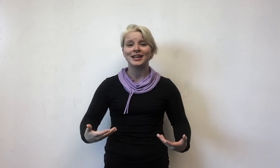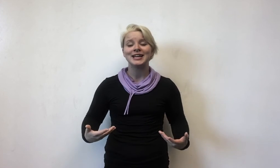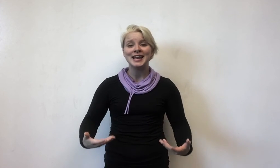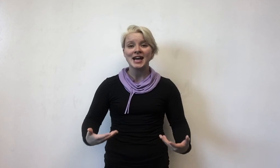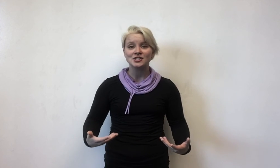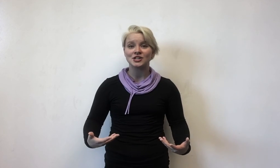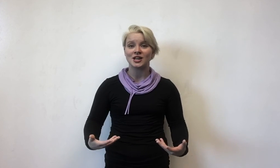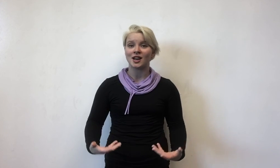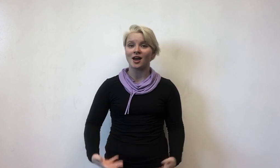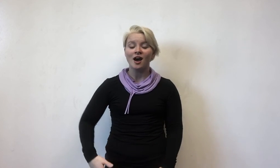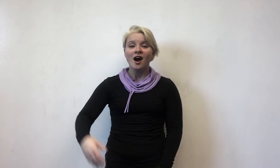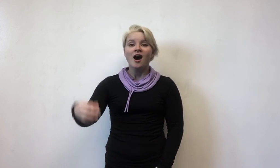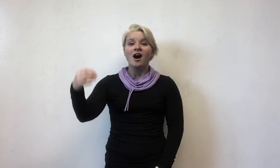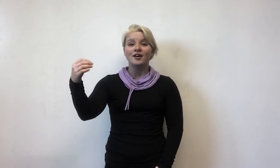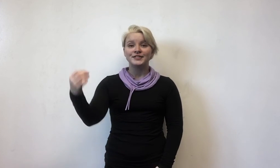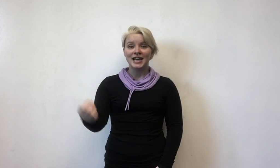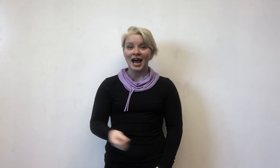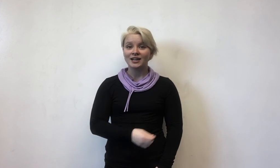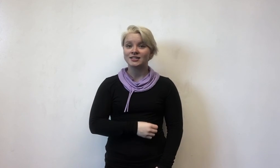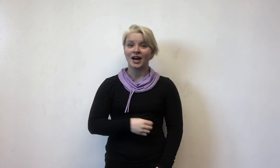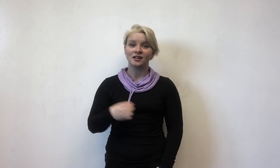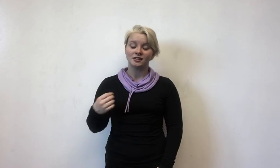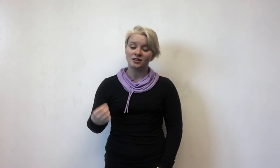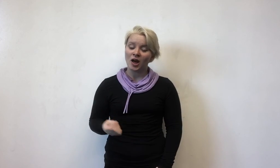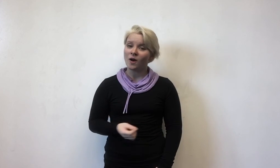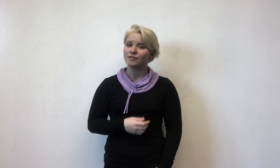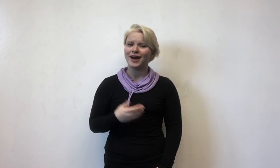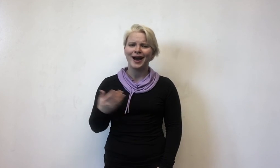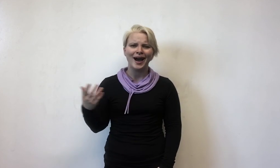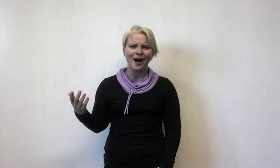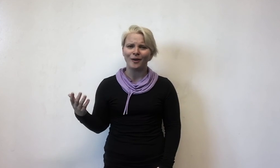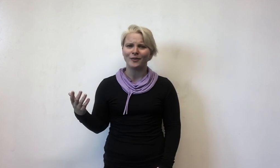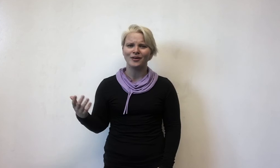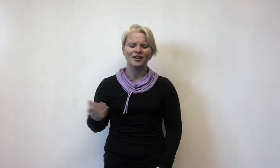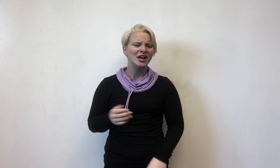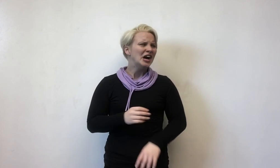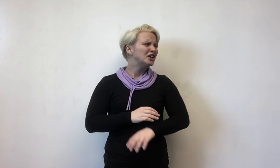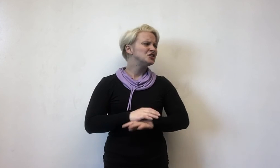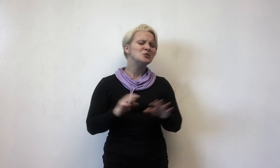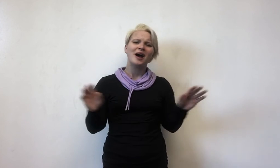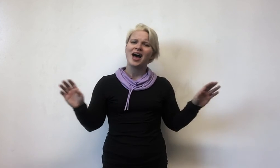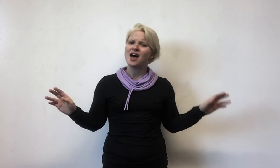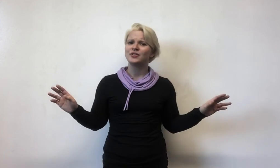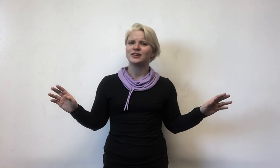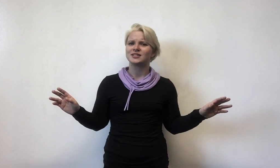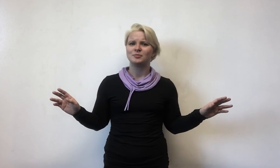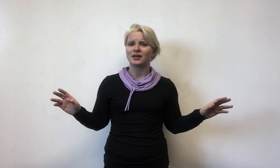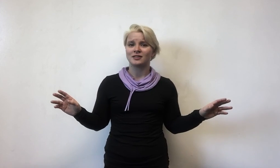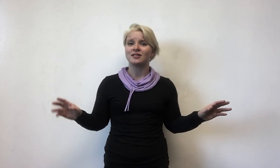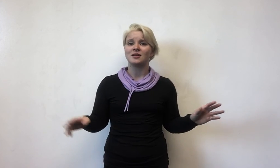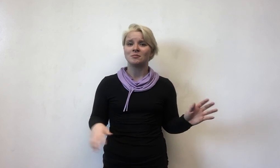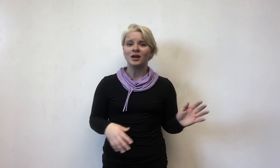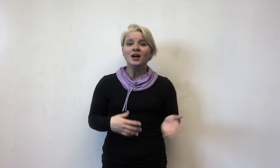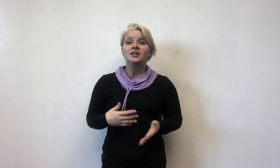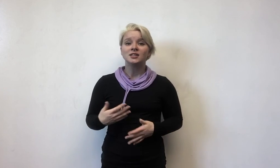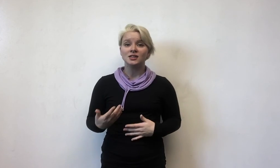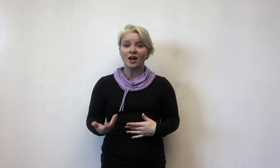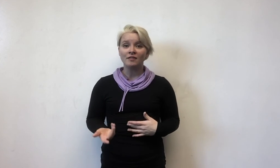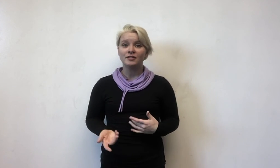connection, of tactile love. How could you ever expect them to love